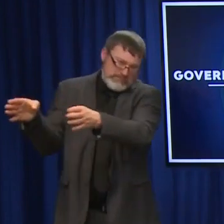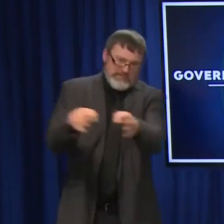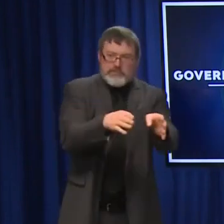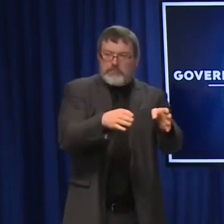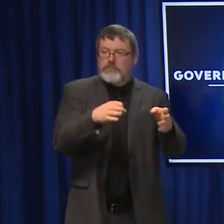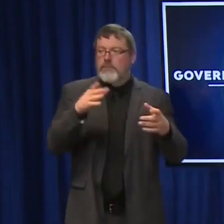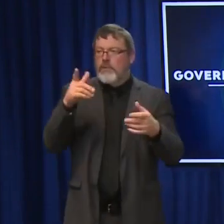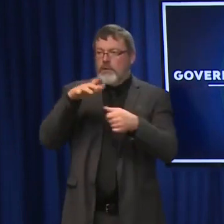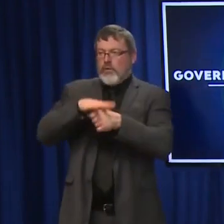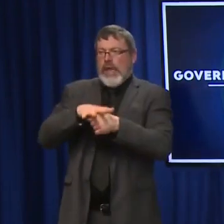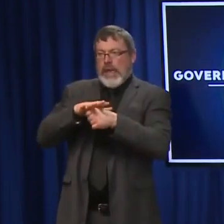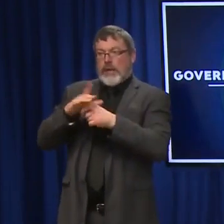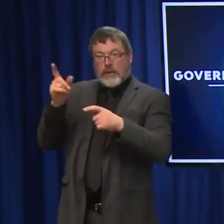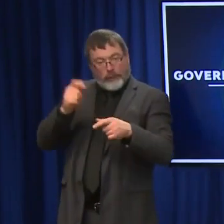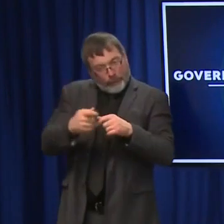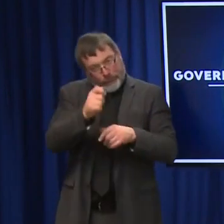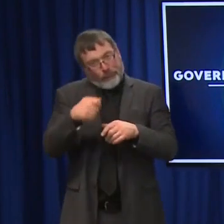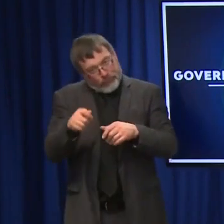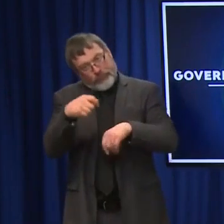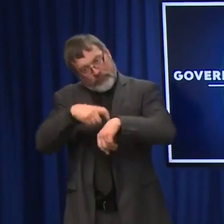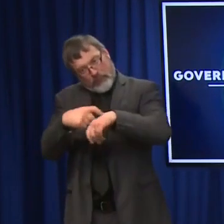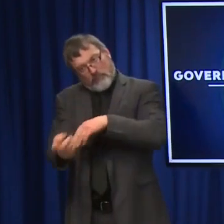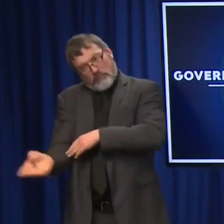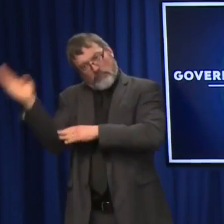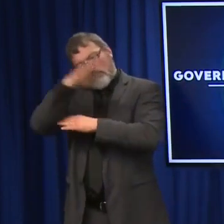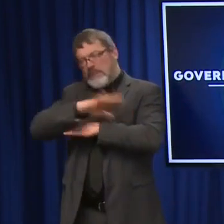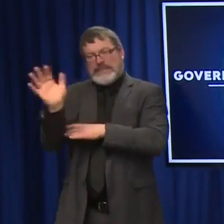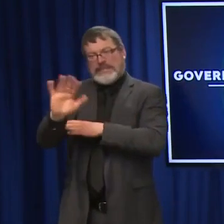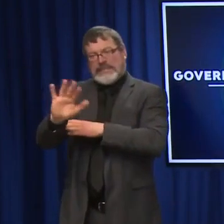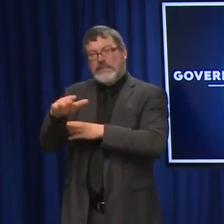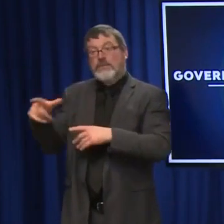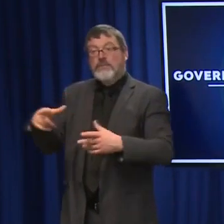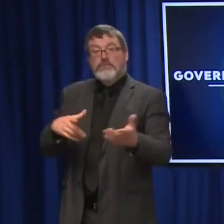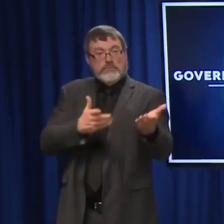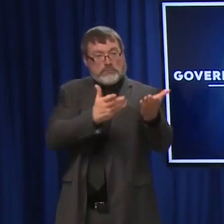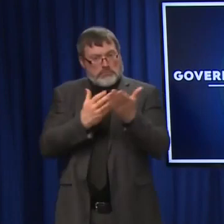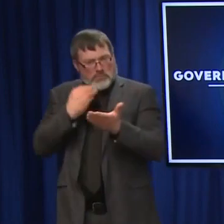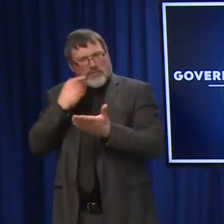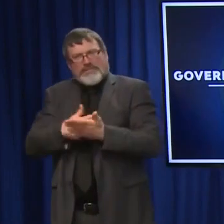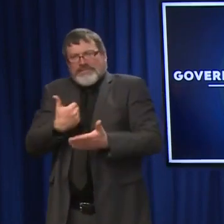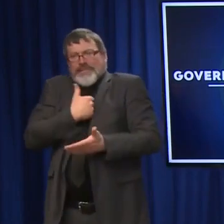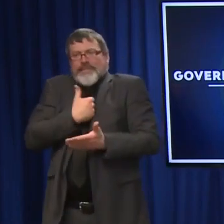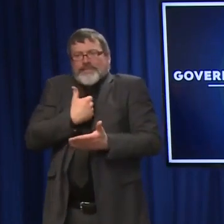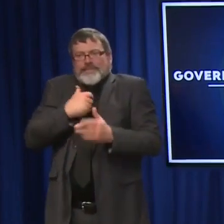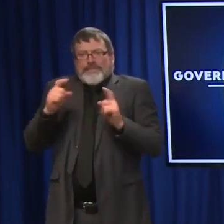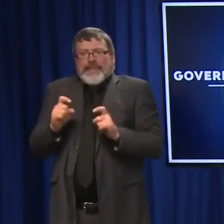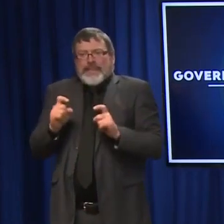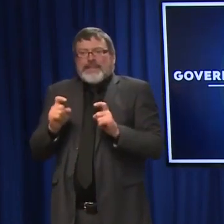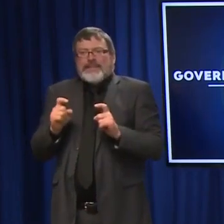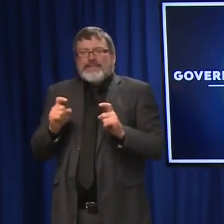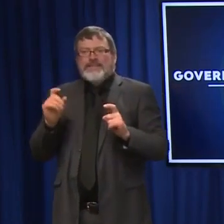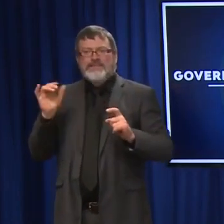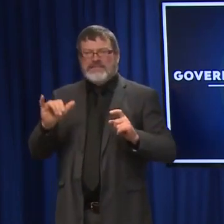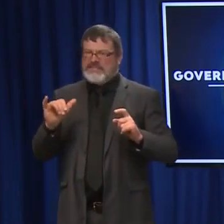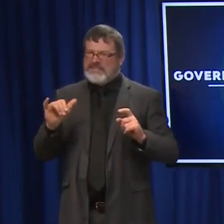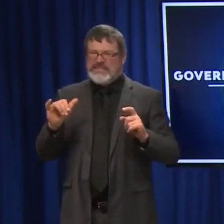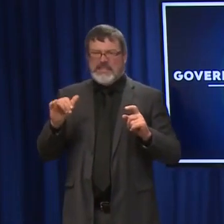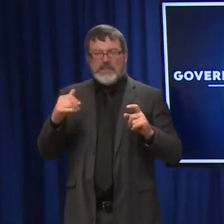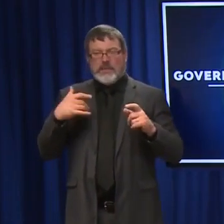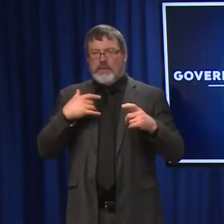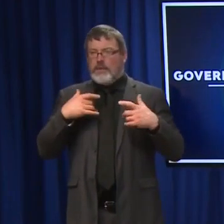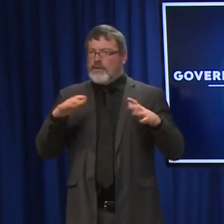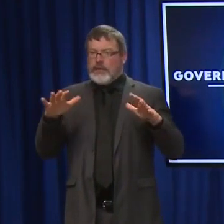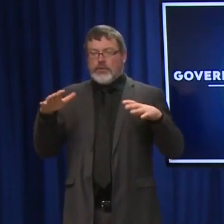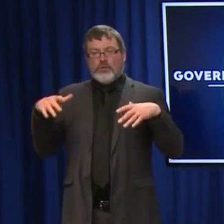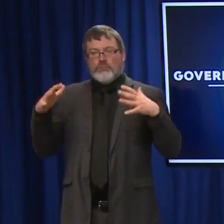ignoring the issue, but I think we've just knocked it out of the park in terms of creating opportunity. I can tell you 49 other states would love to be where we are with our